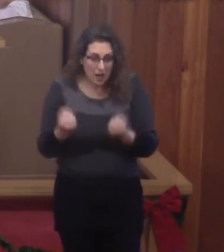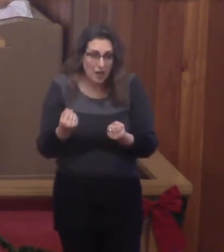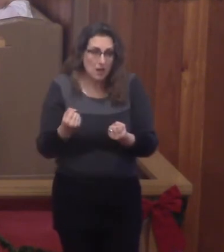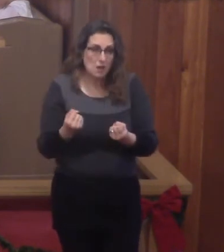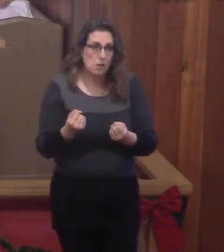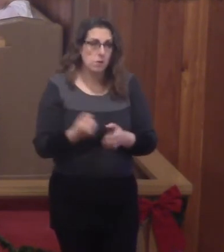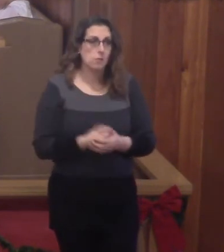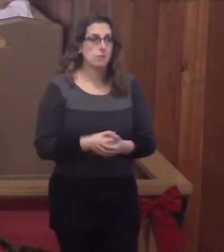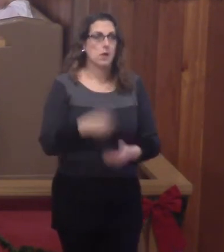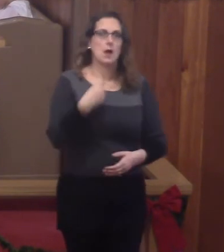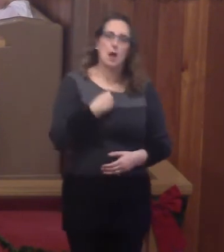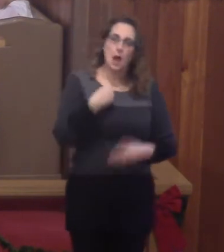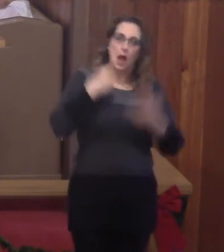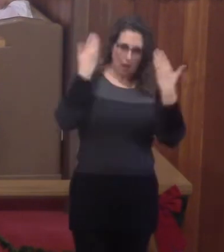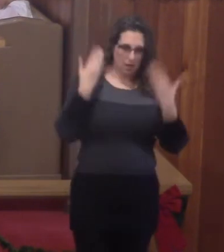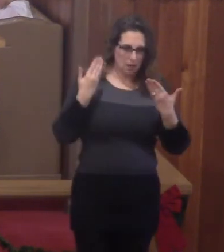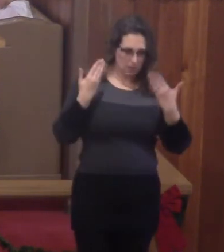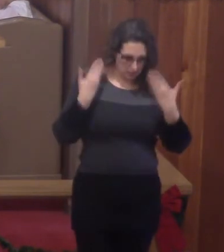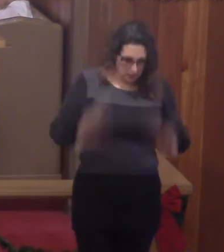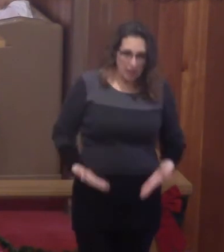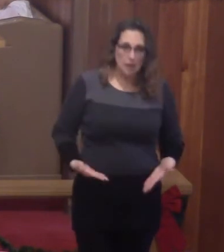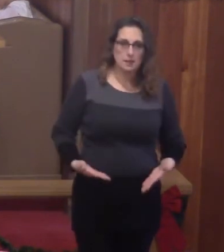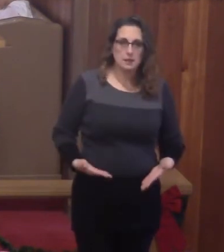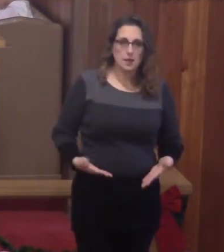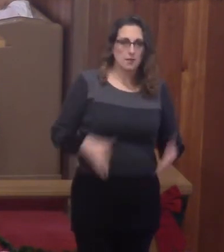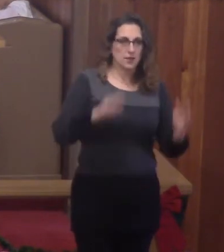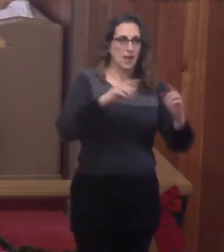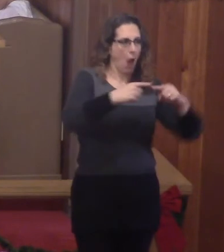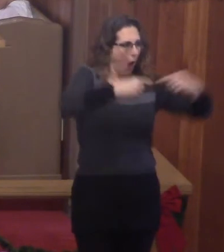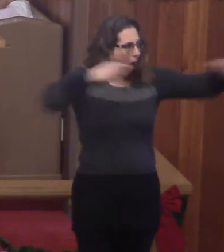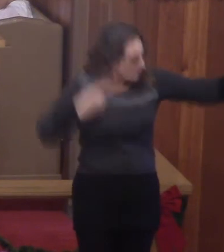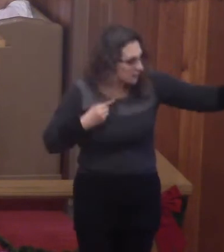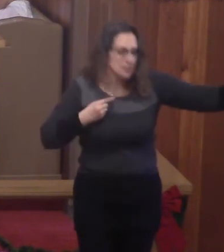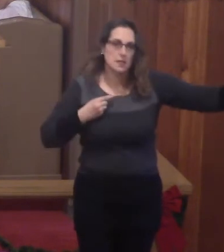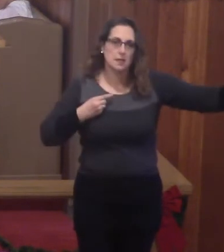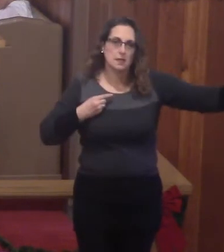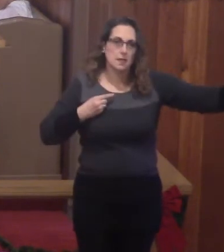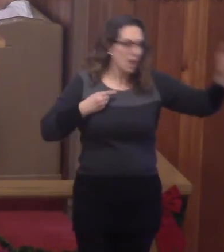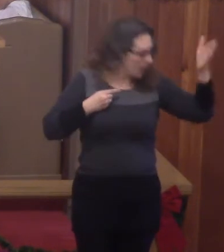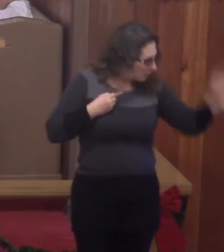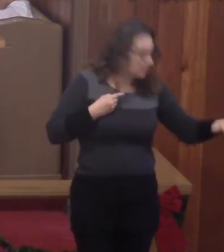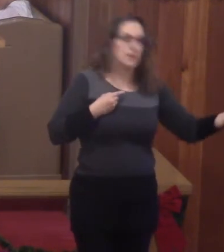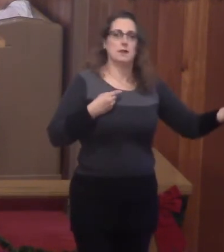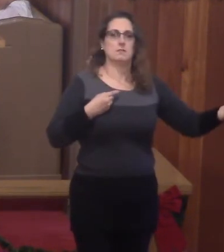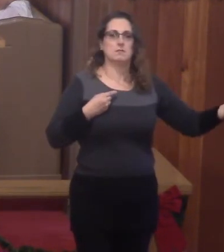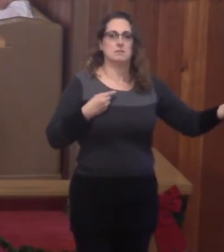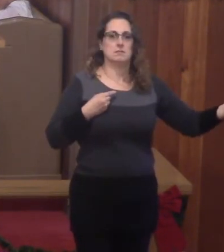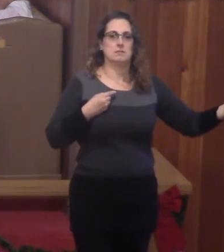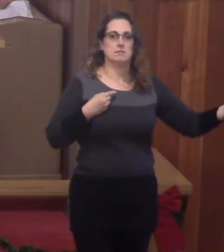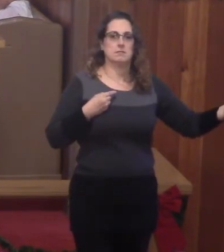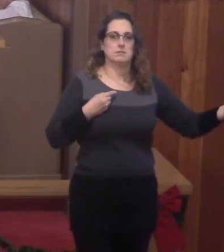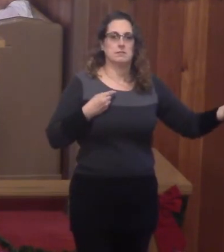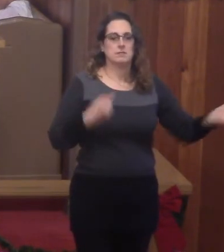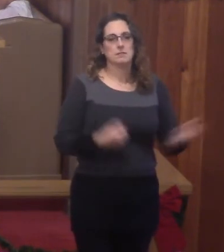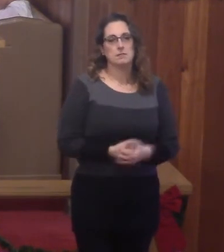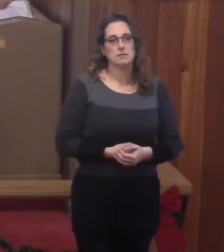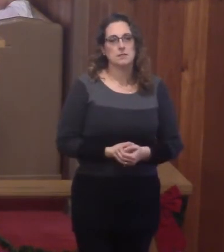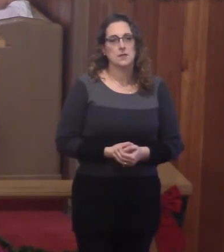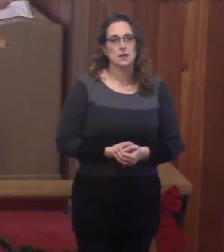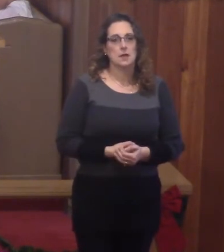I am the exact opposite of St. John the Baptist. And I'm assuming you